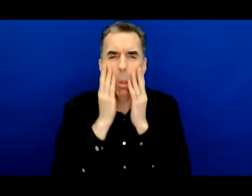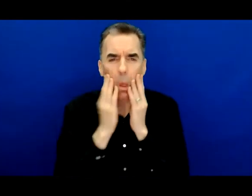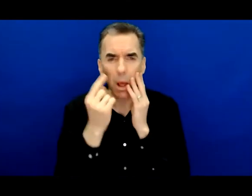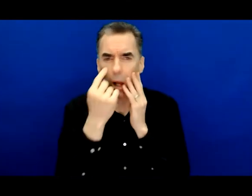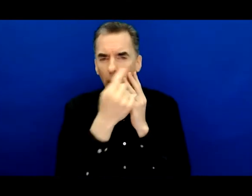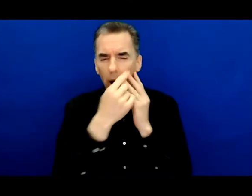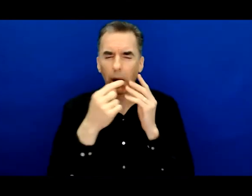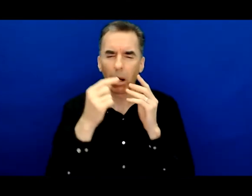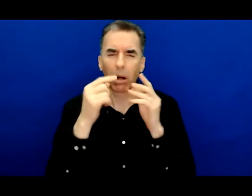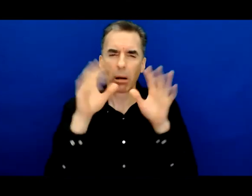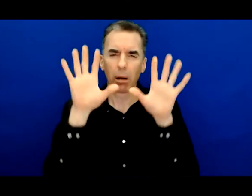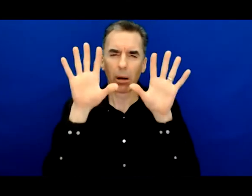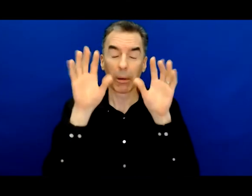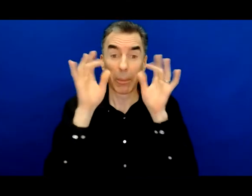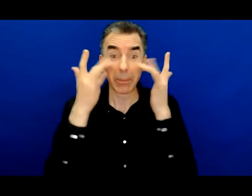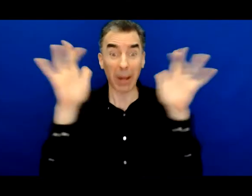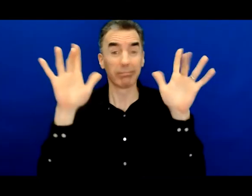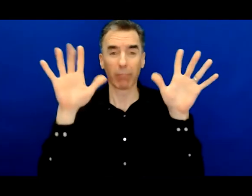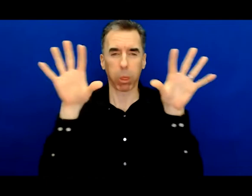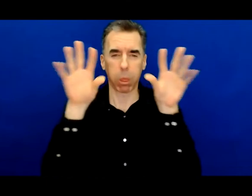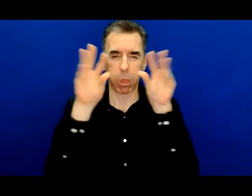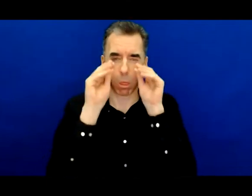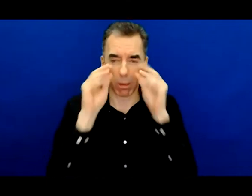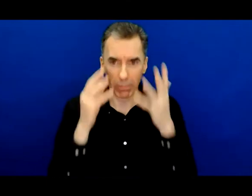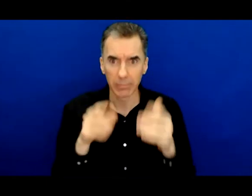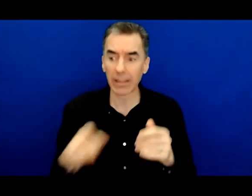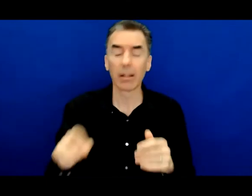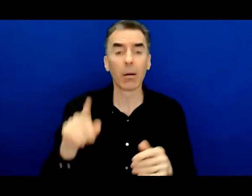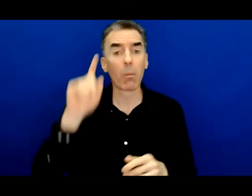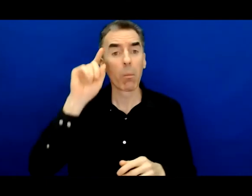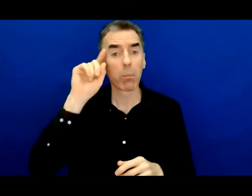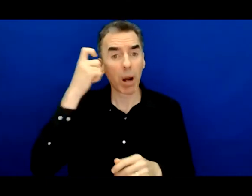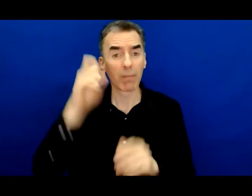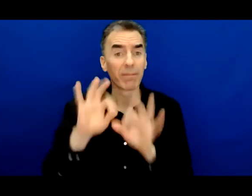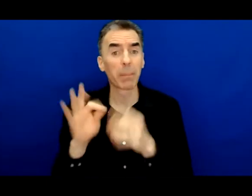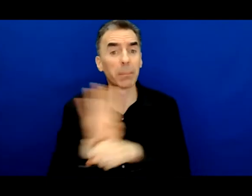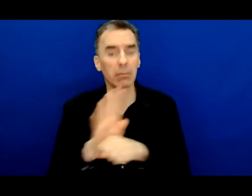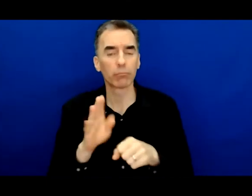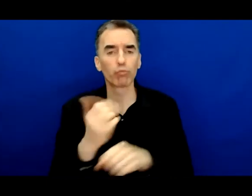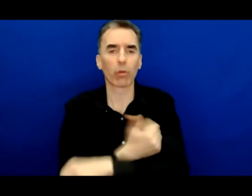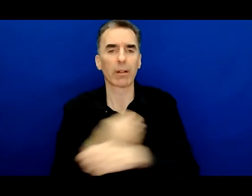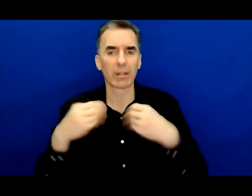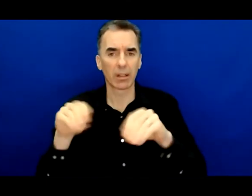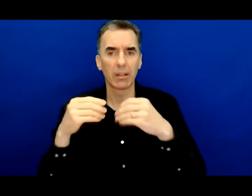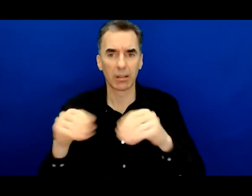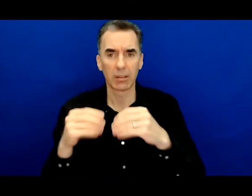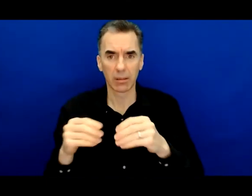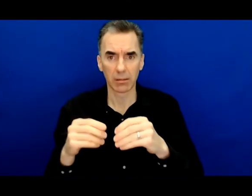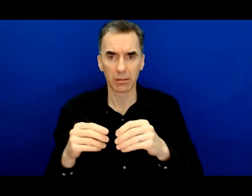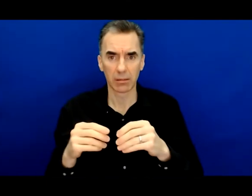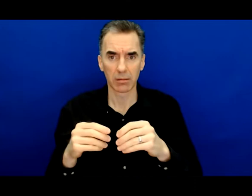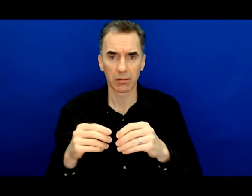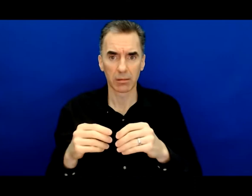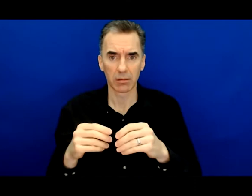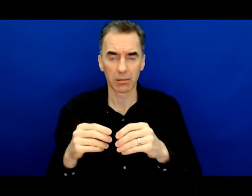Arthur had grown up in the South Bronx with a family business of selling drugs made for an awkward partner with the family vice of